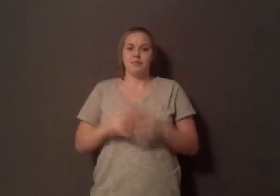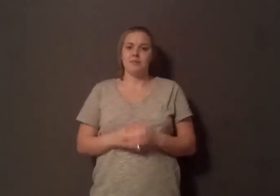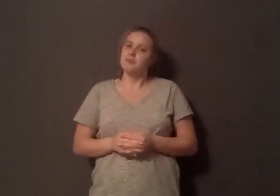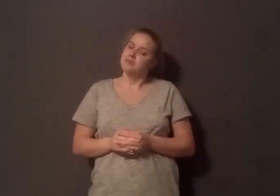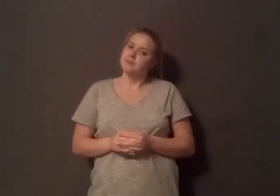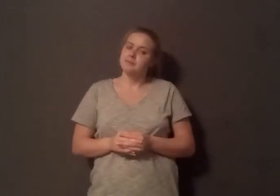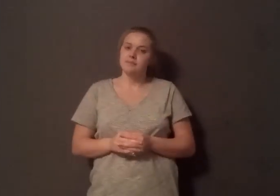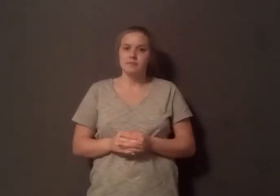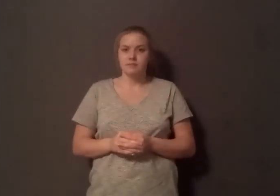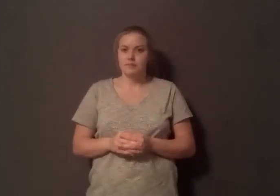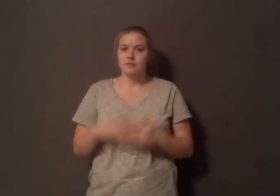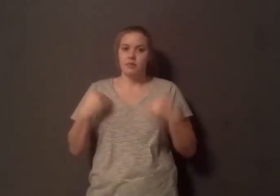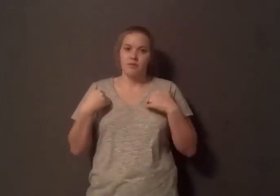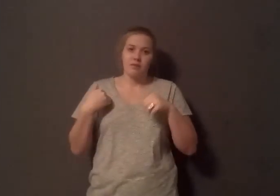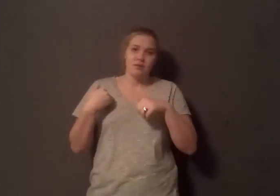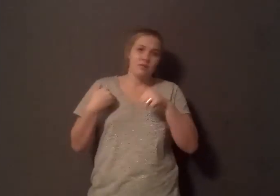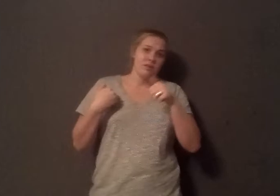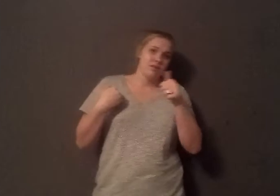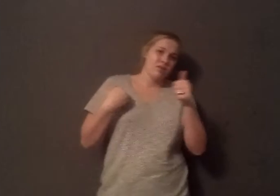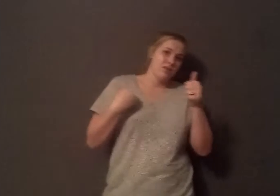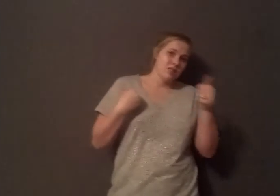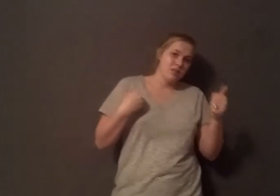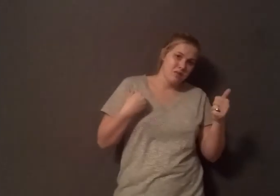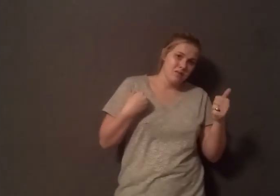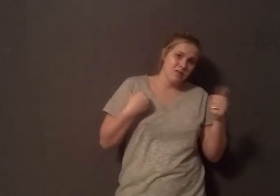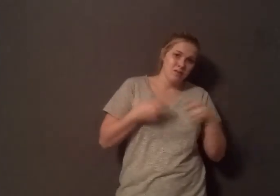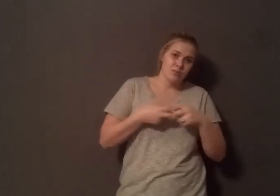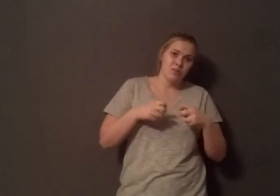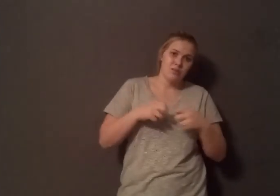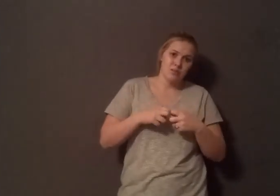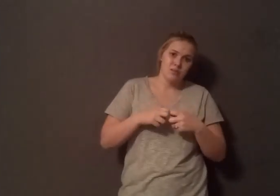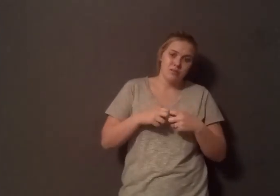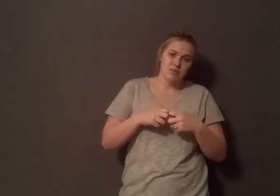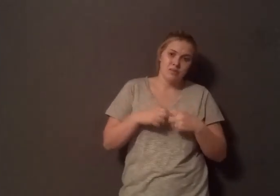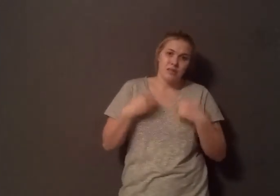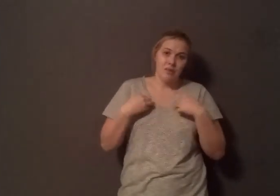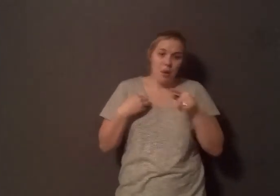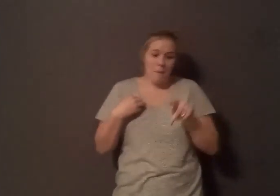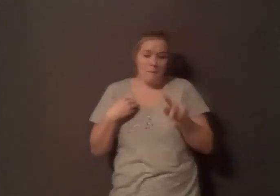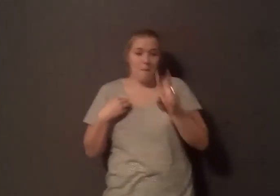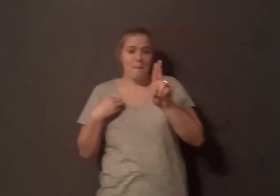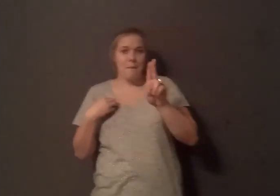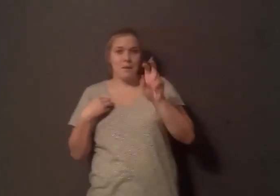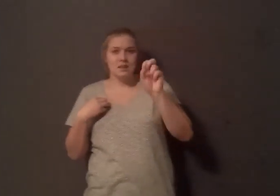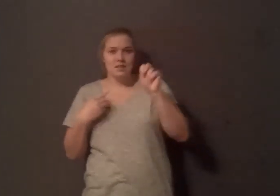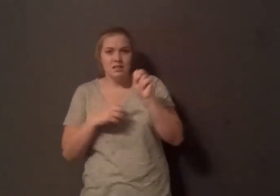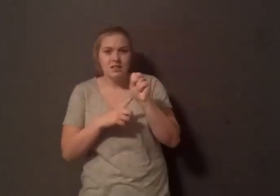have a lot of other products associated with it, not the least of which is pus. I mean, they actually have laws limiting how much pus you can actually